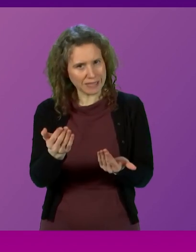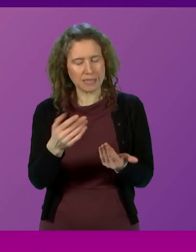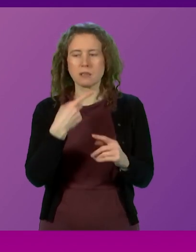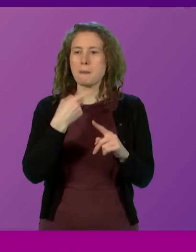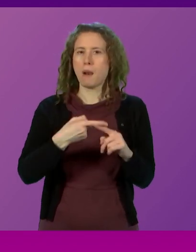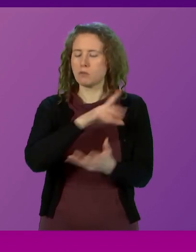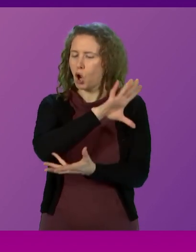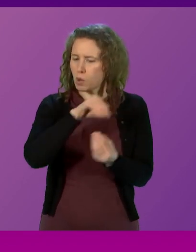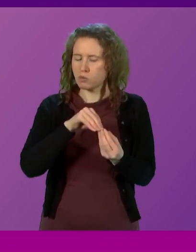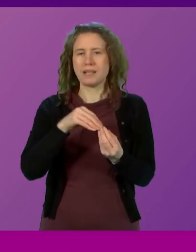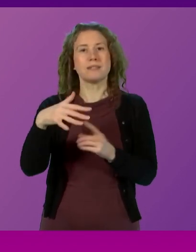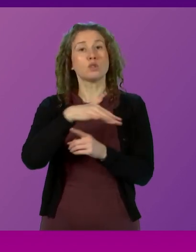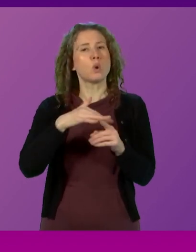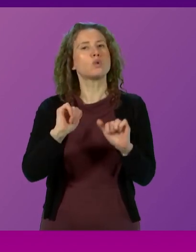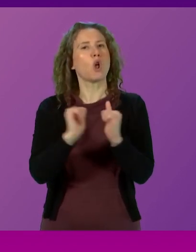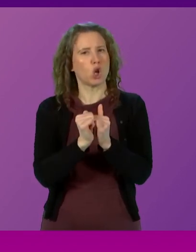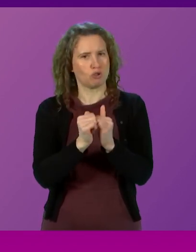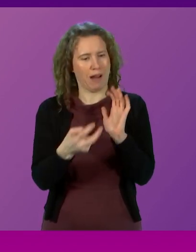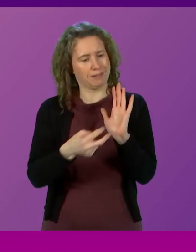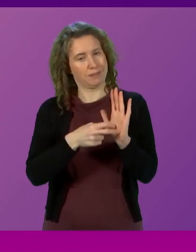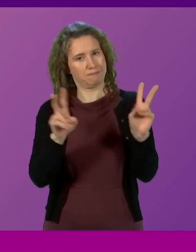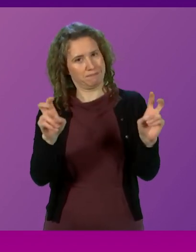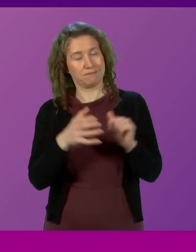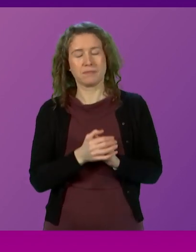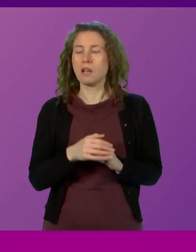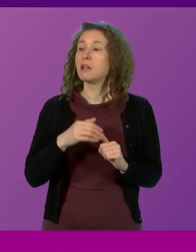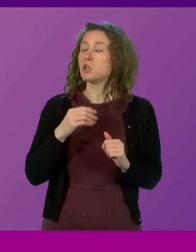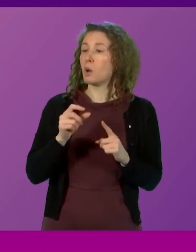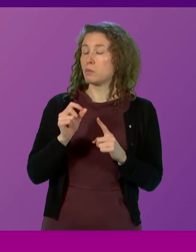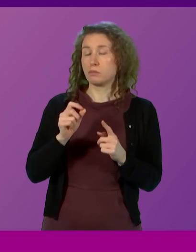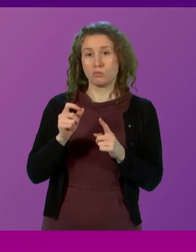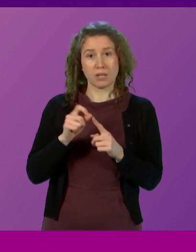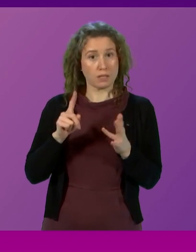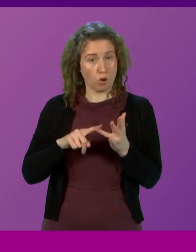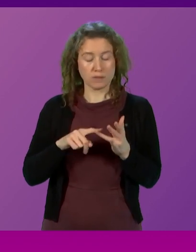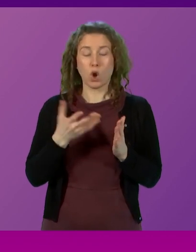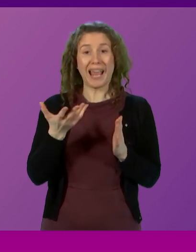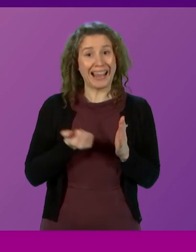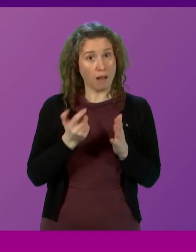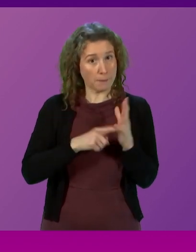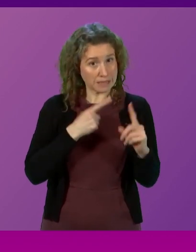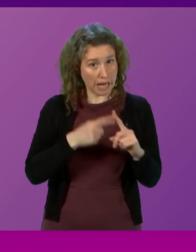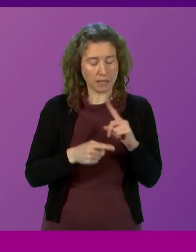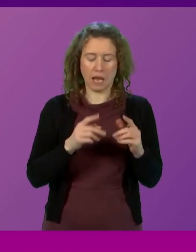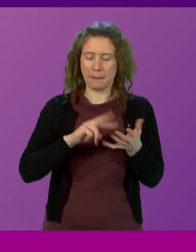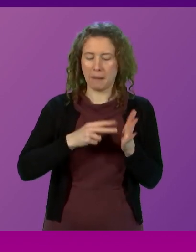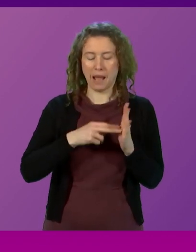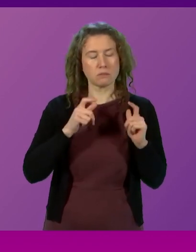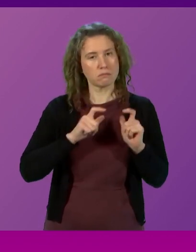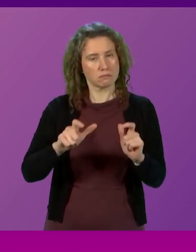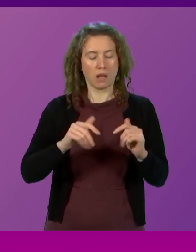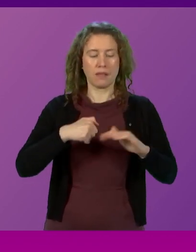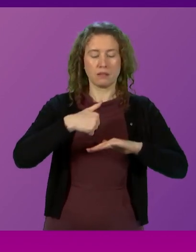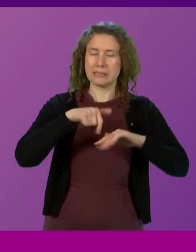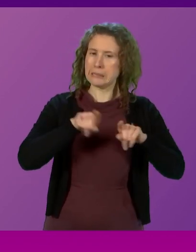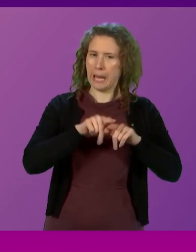comprehensive social contract. Mr. President, on income tax, I intend to maintain the thresholds for the starter and